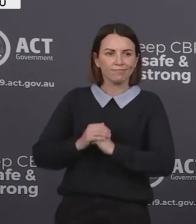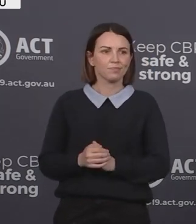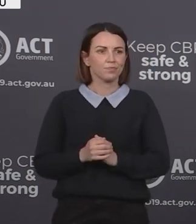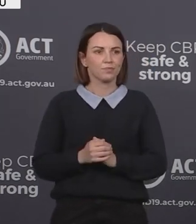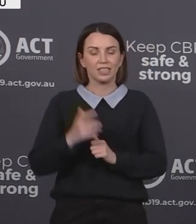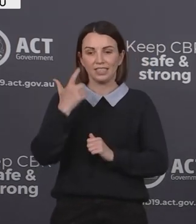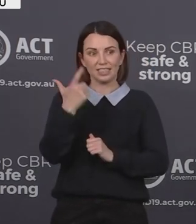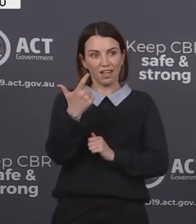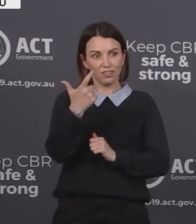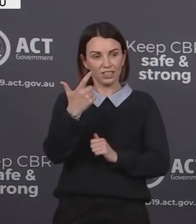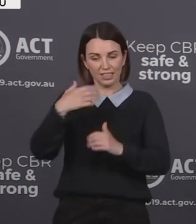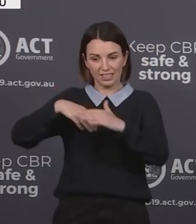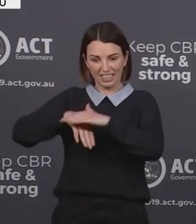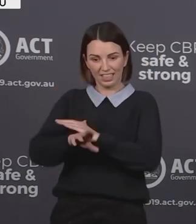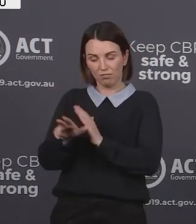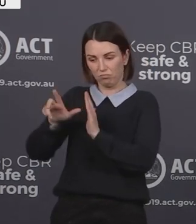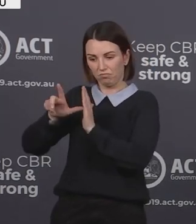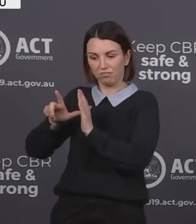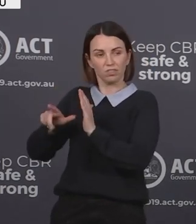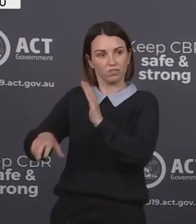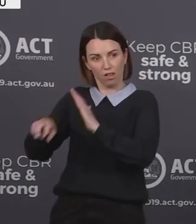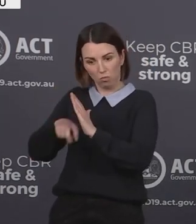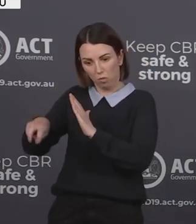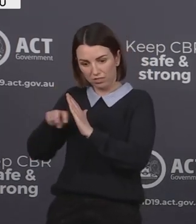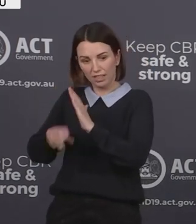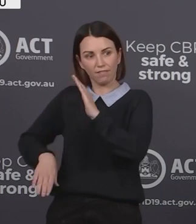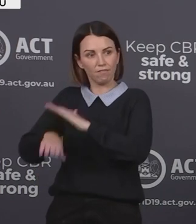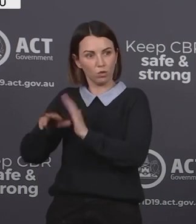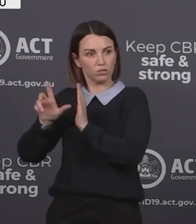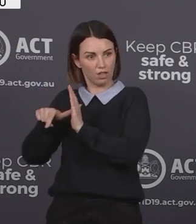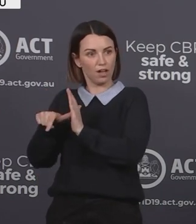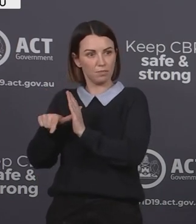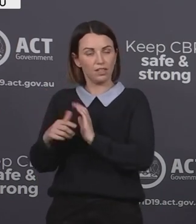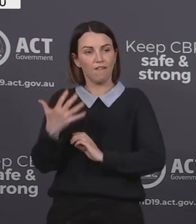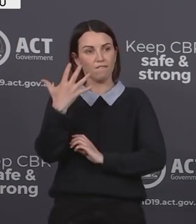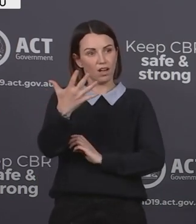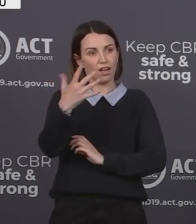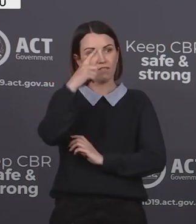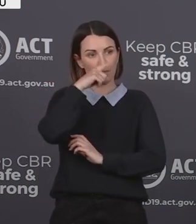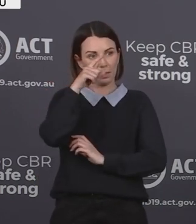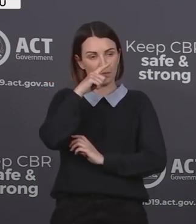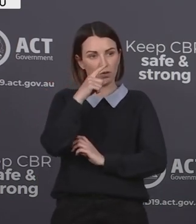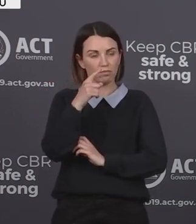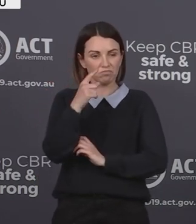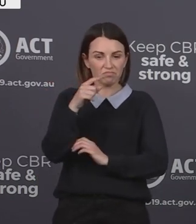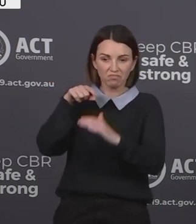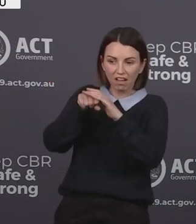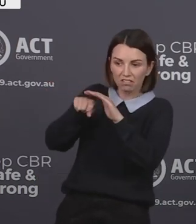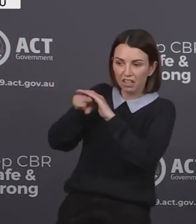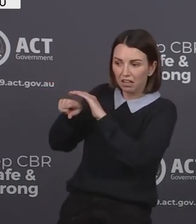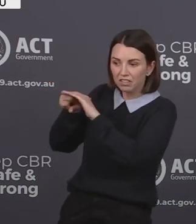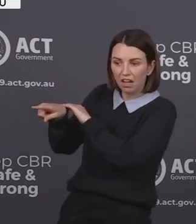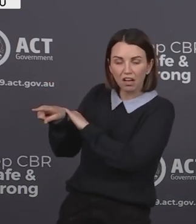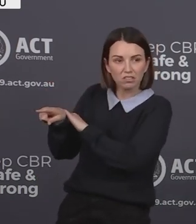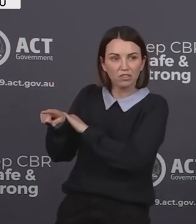Seven were in quarantine during their whole infectious period. Five people spent some time in the community for